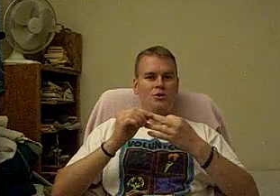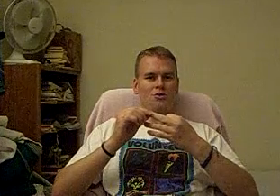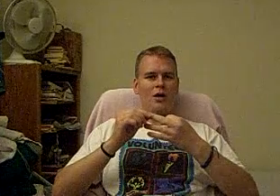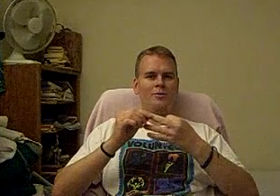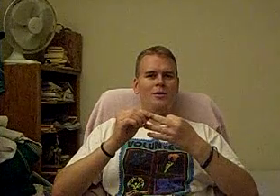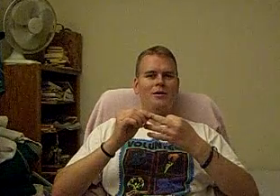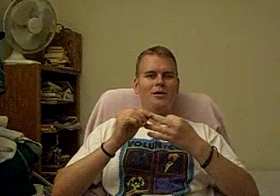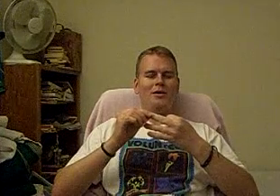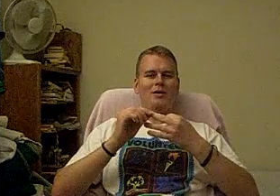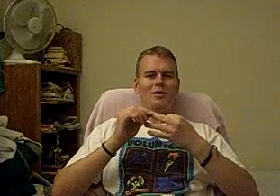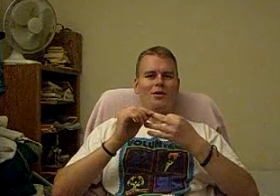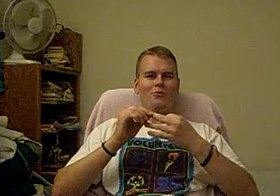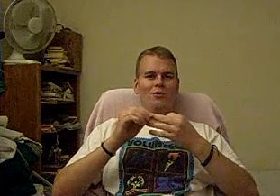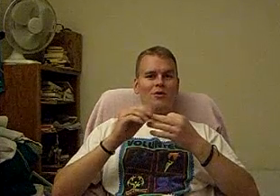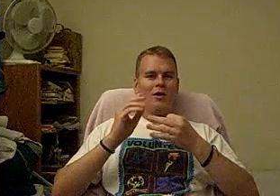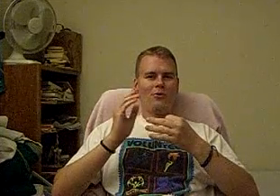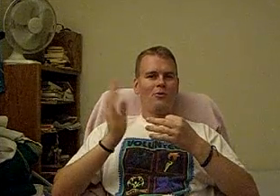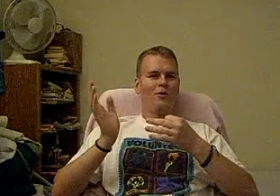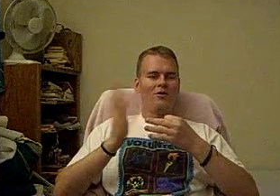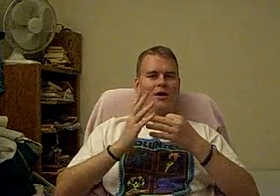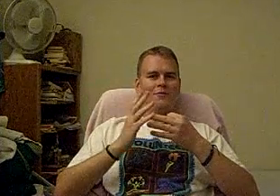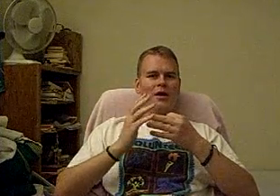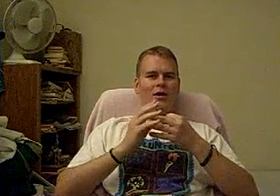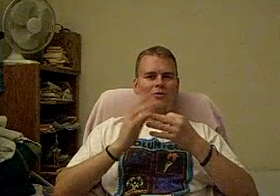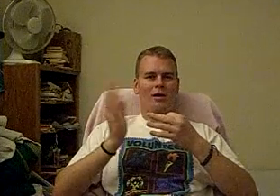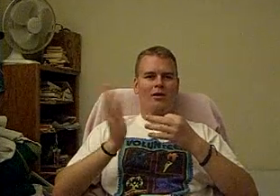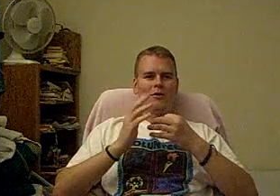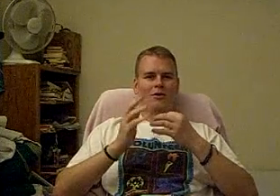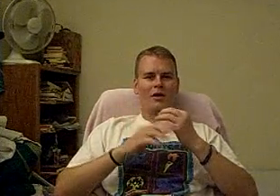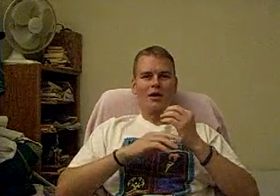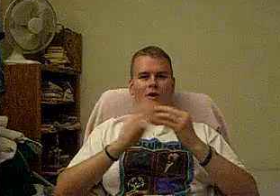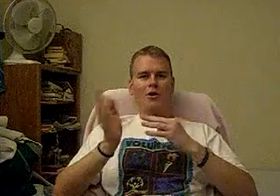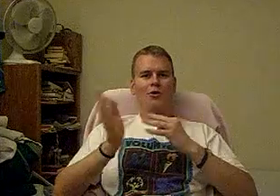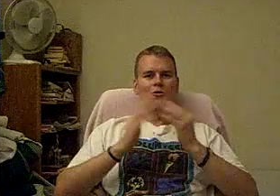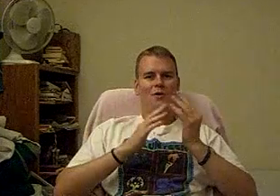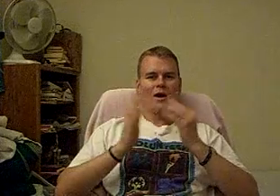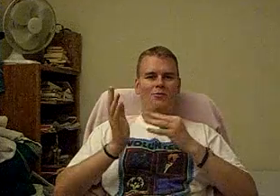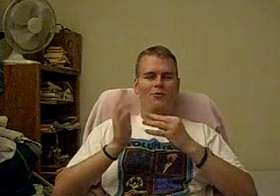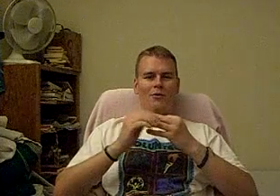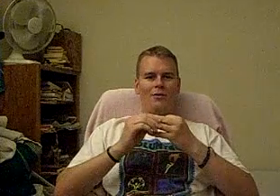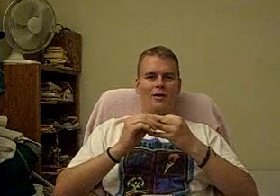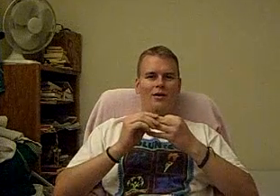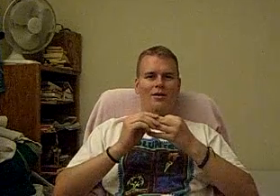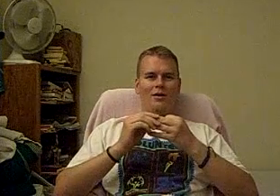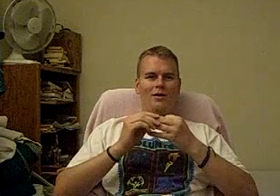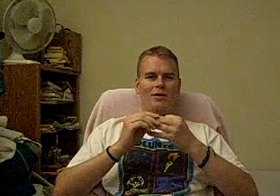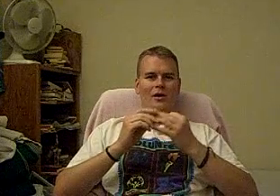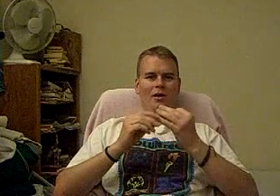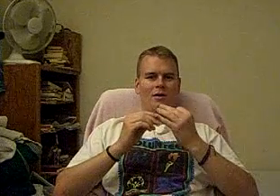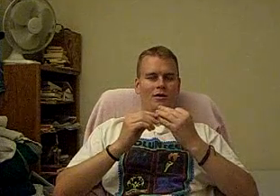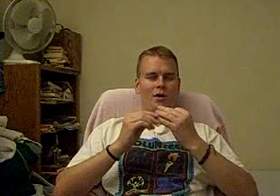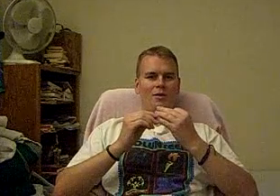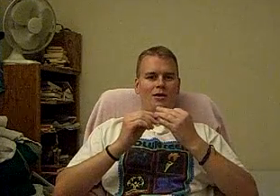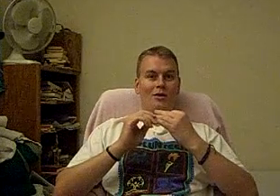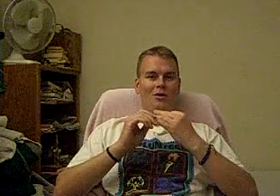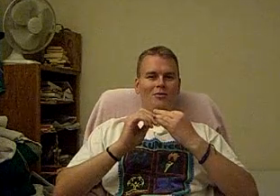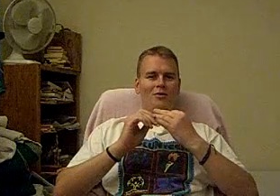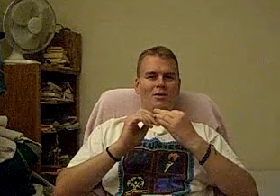and drama, so it's not a one-sided fight, it's that it goes back and forth, and then on top of that, the creativity